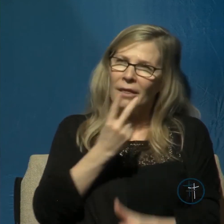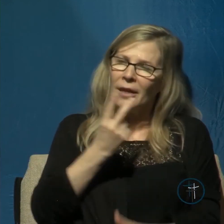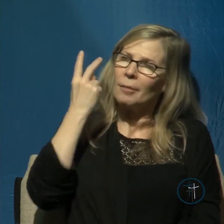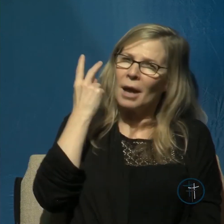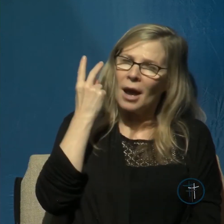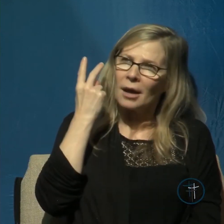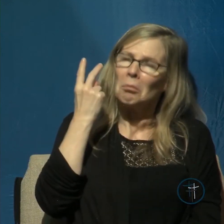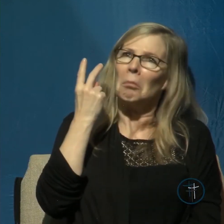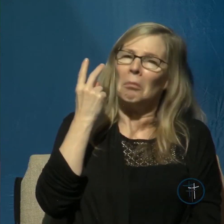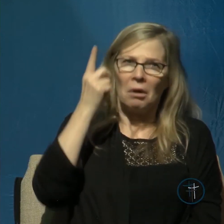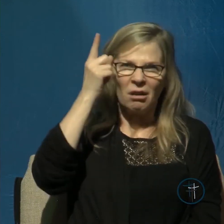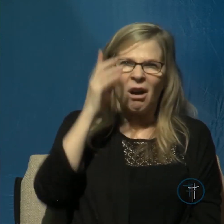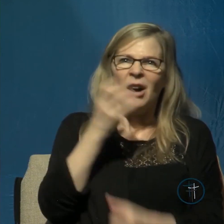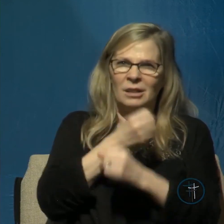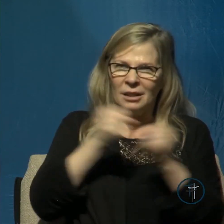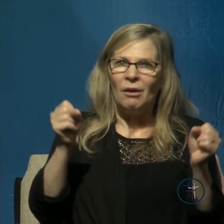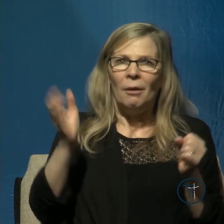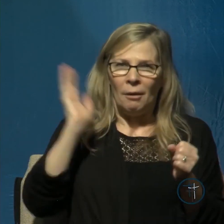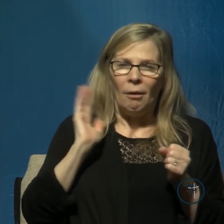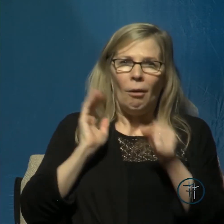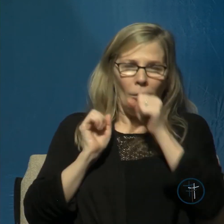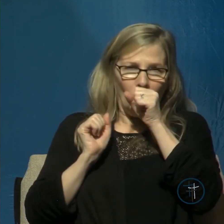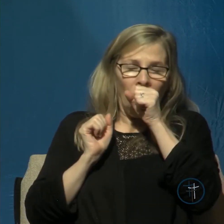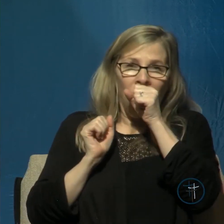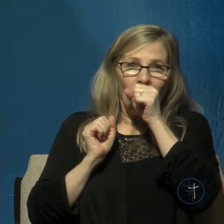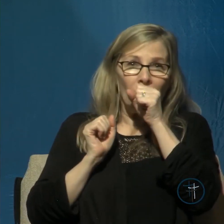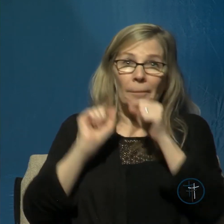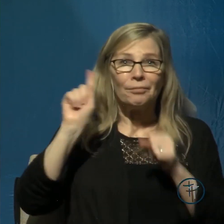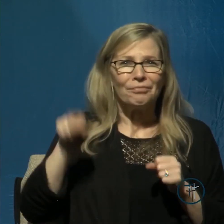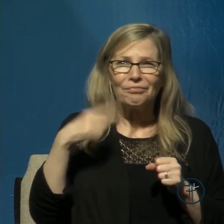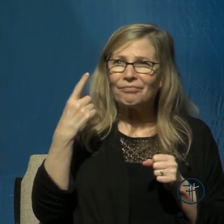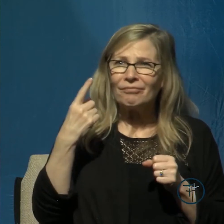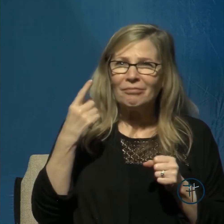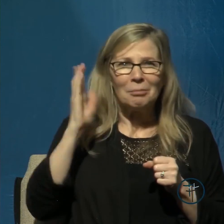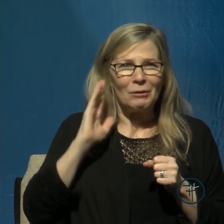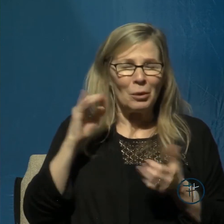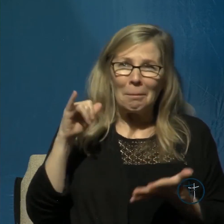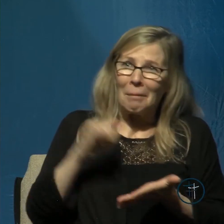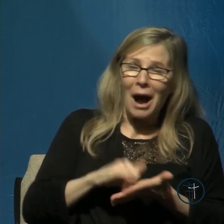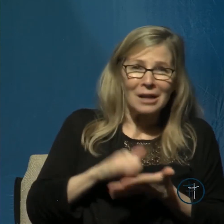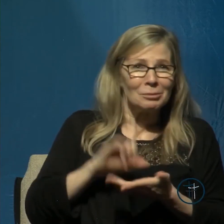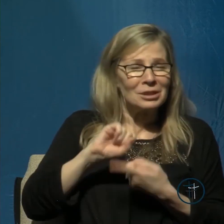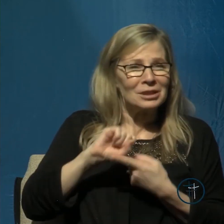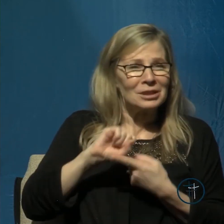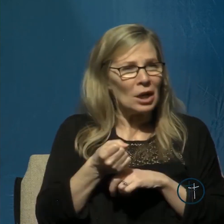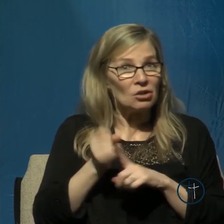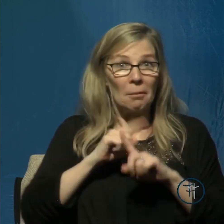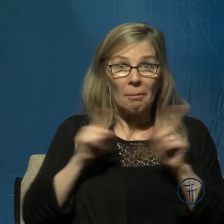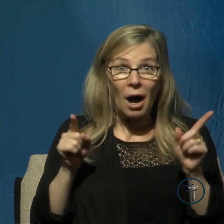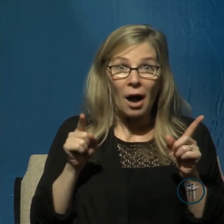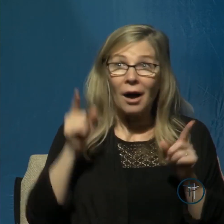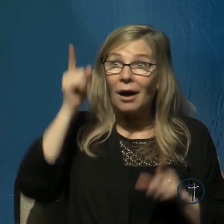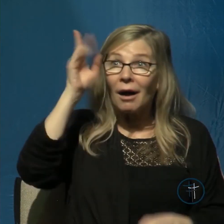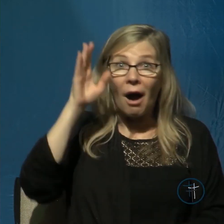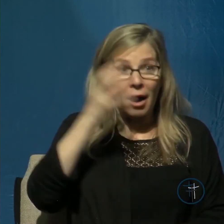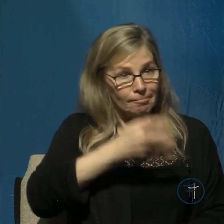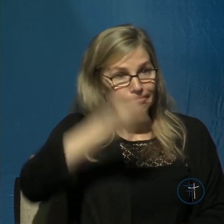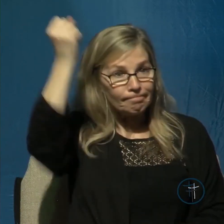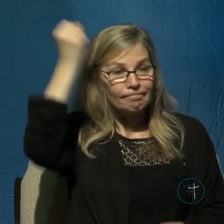in the past when it was just an impossible situation from your perspective but he delivered you and then believe that